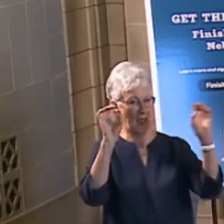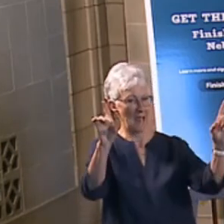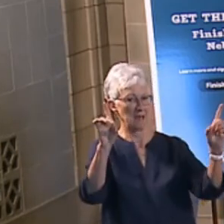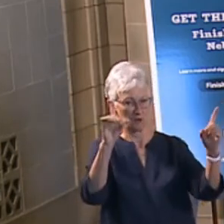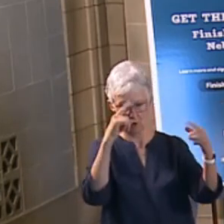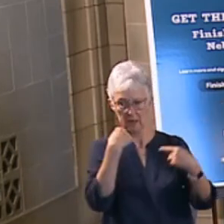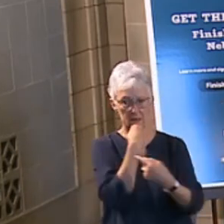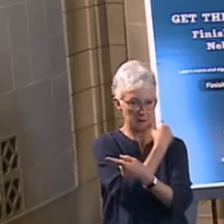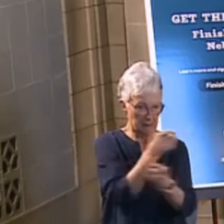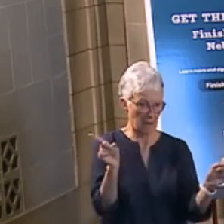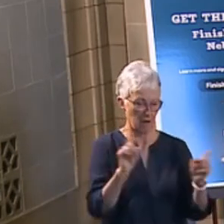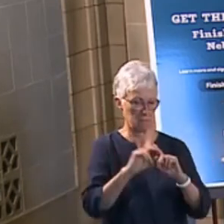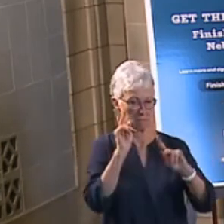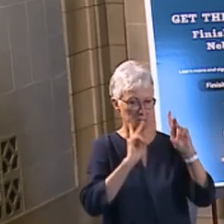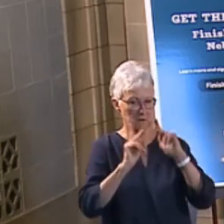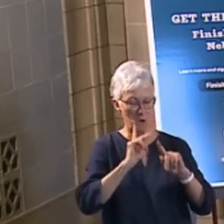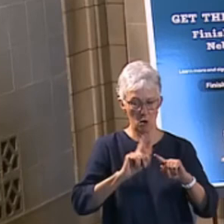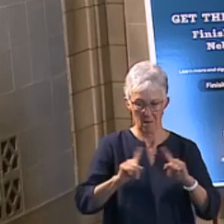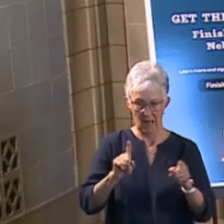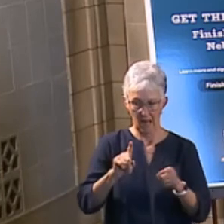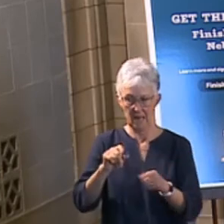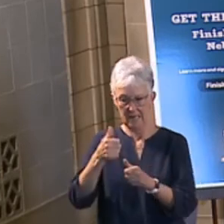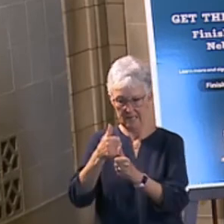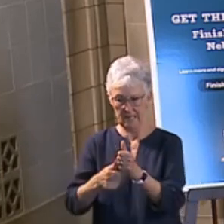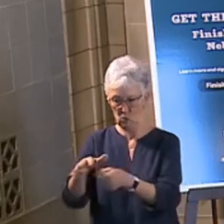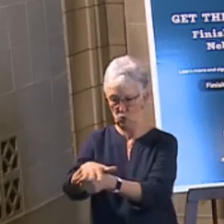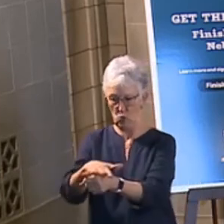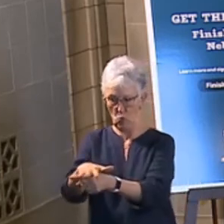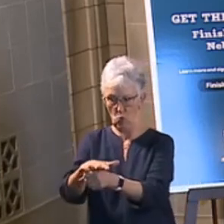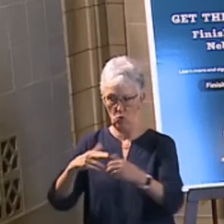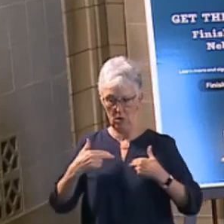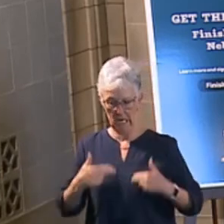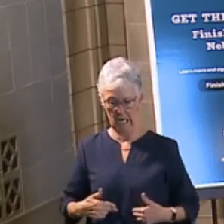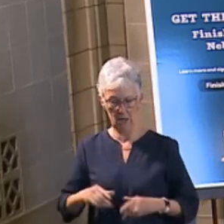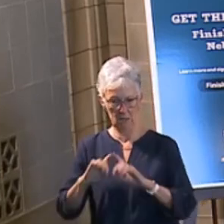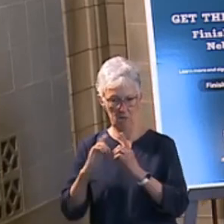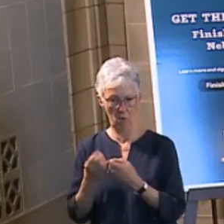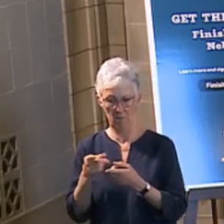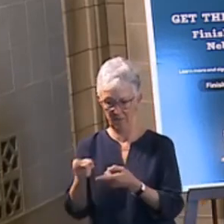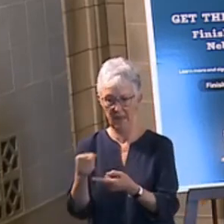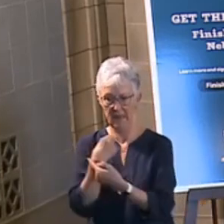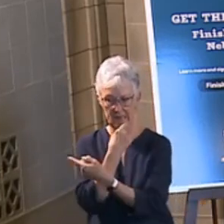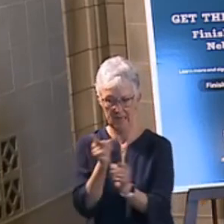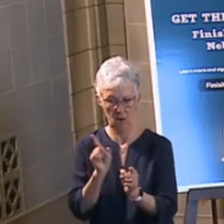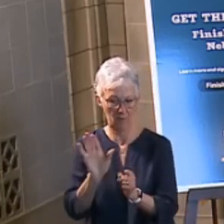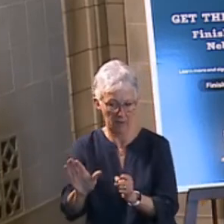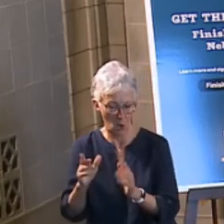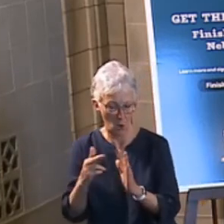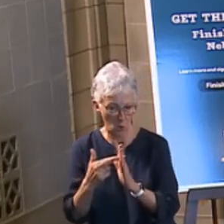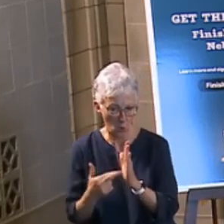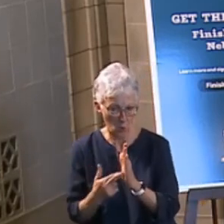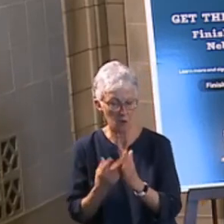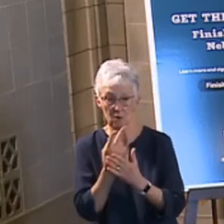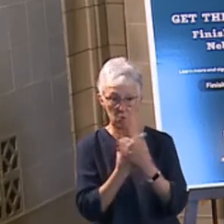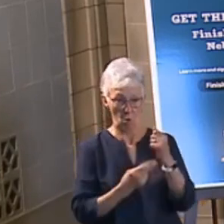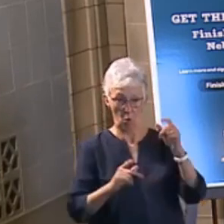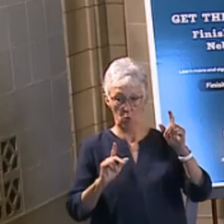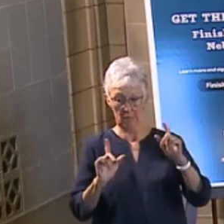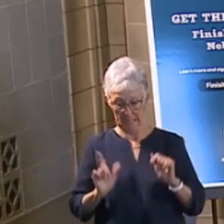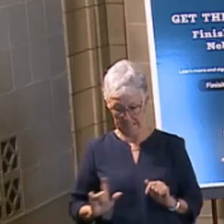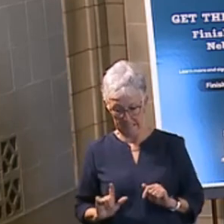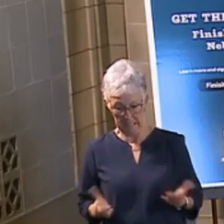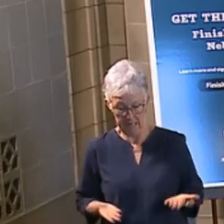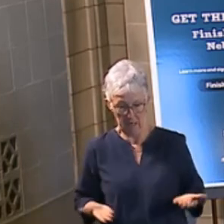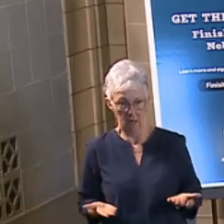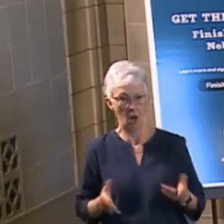is most appropriate for their health department. So, for example, while Lincoln and Omaha, and by the way, both Lincoln and Omaha are doing a very good job of getting,